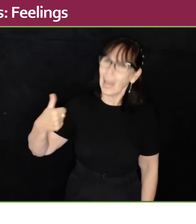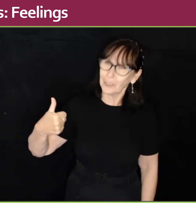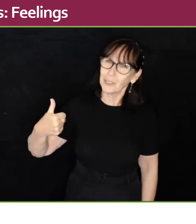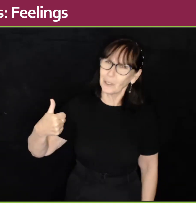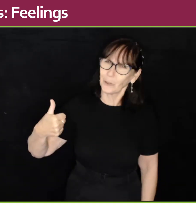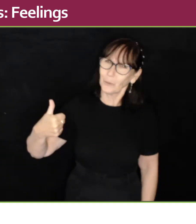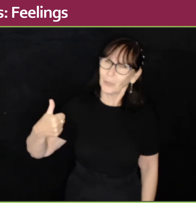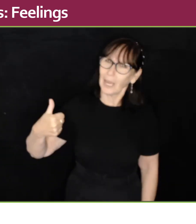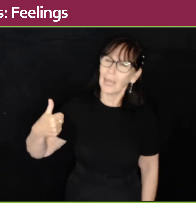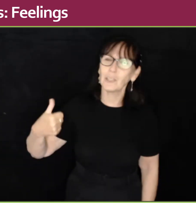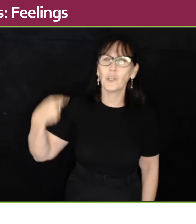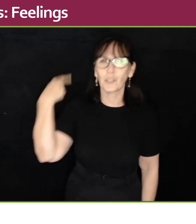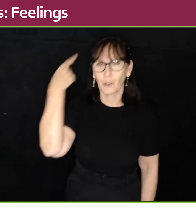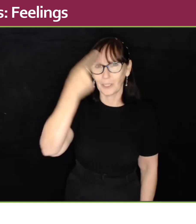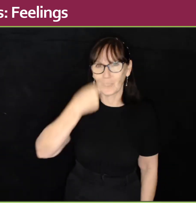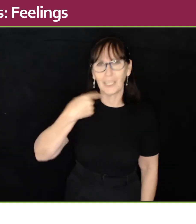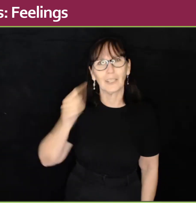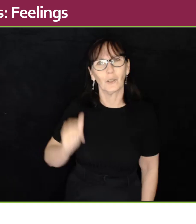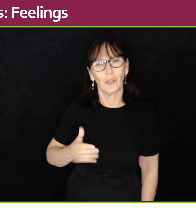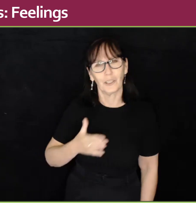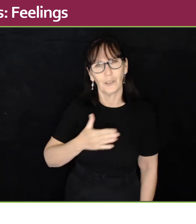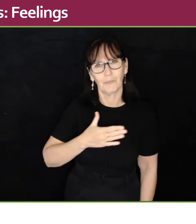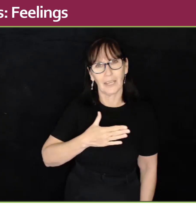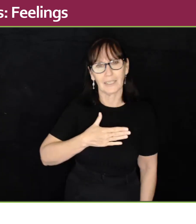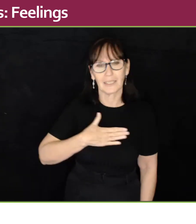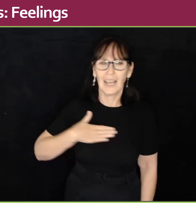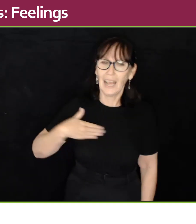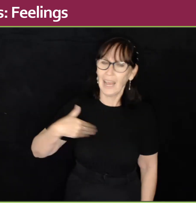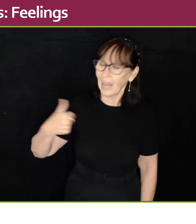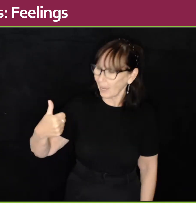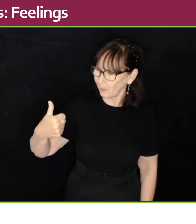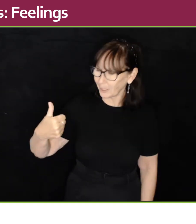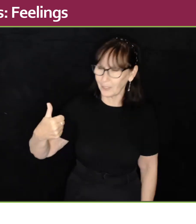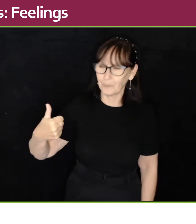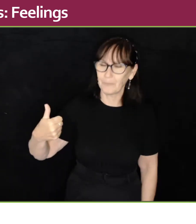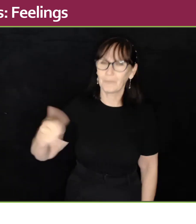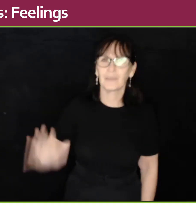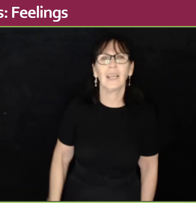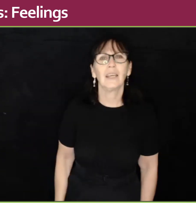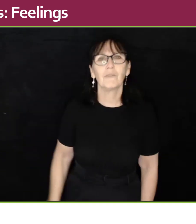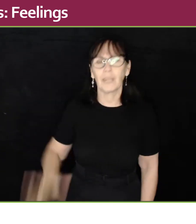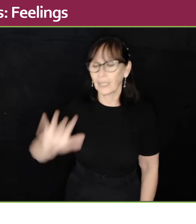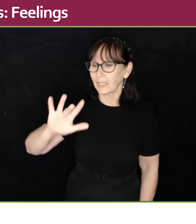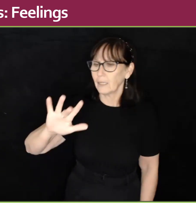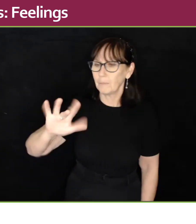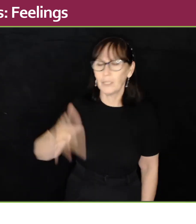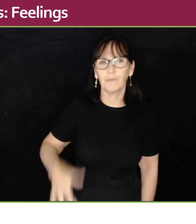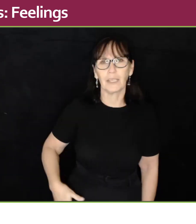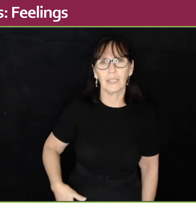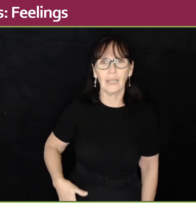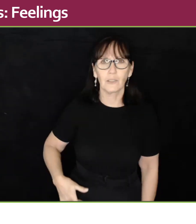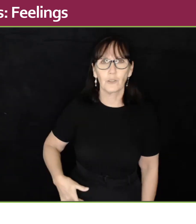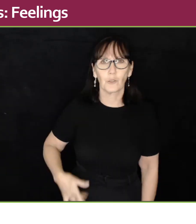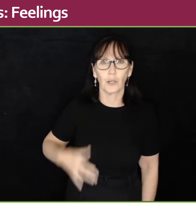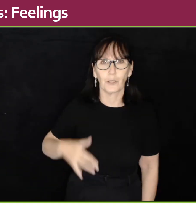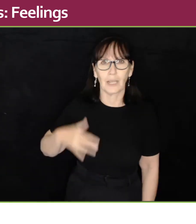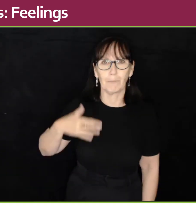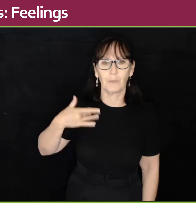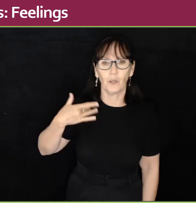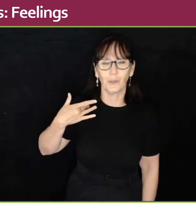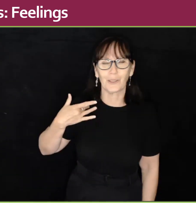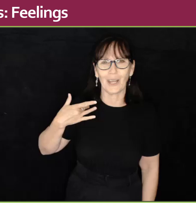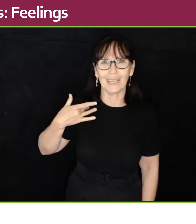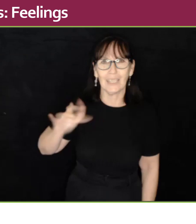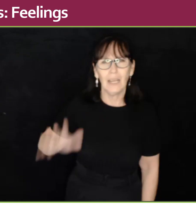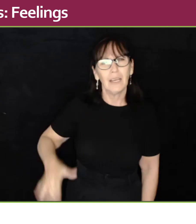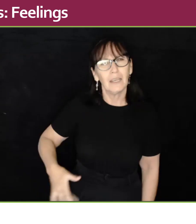How are you? And use a questioning look on your face. How are you? Feeling. Middle finger stroked up